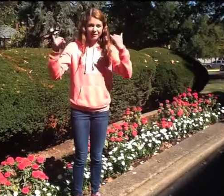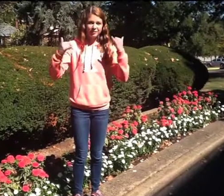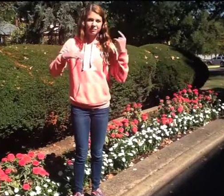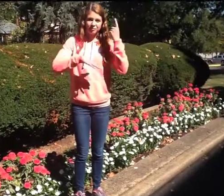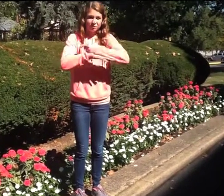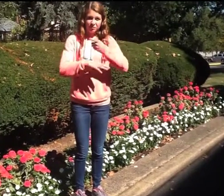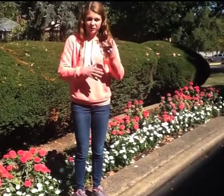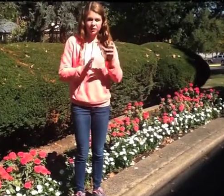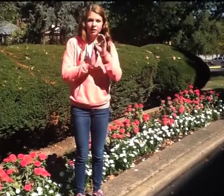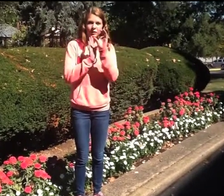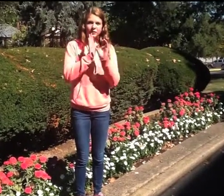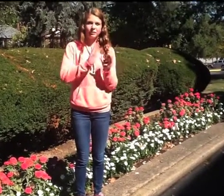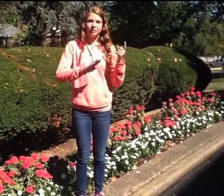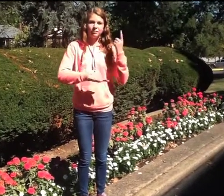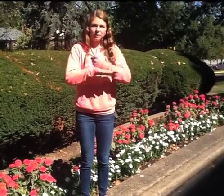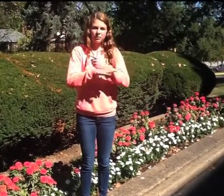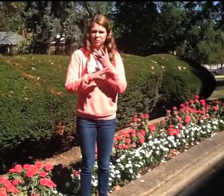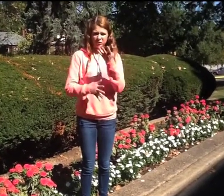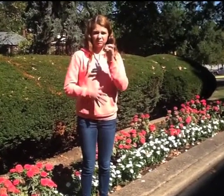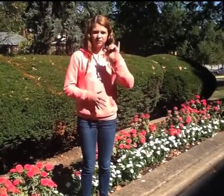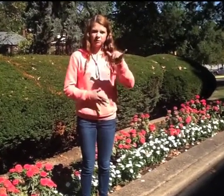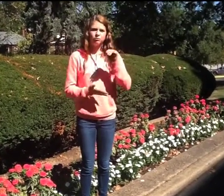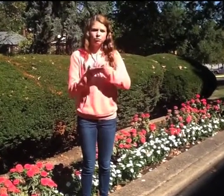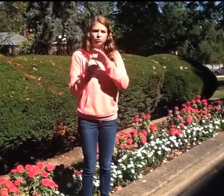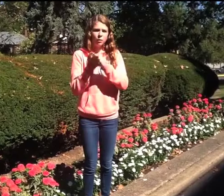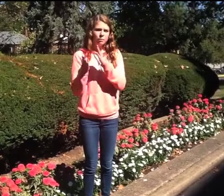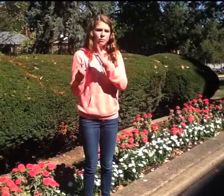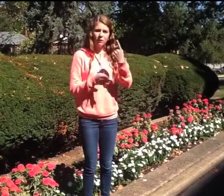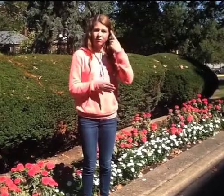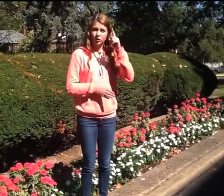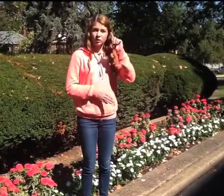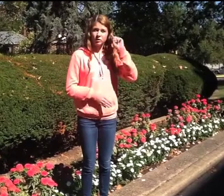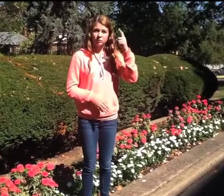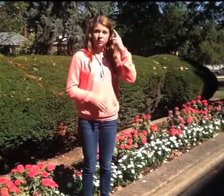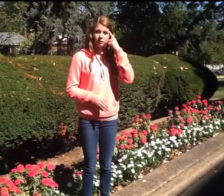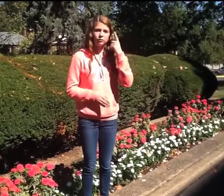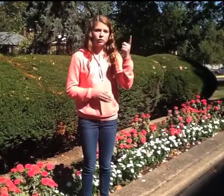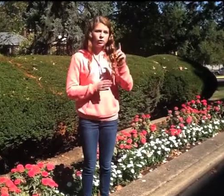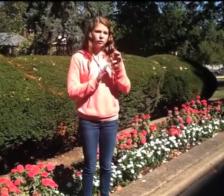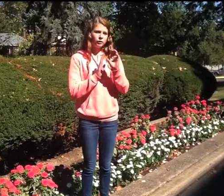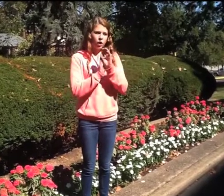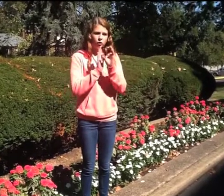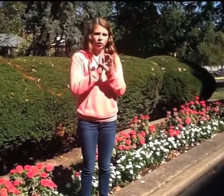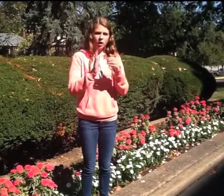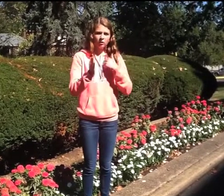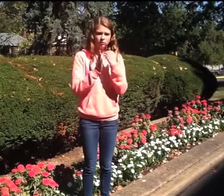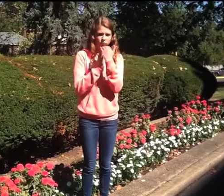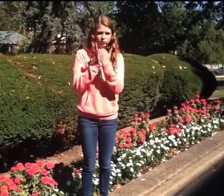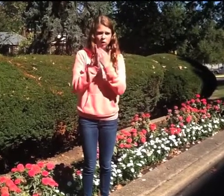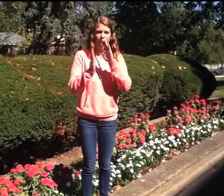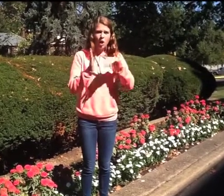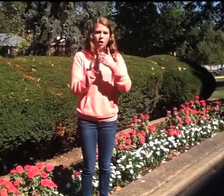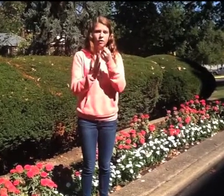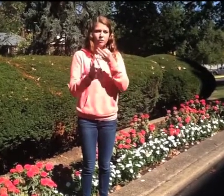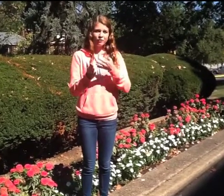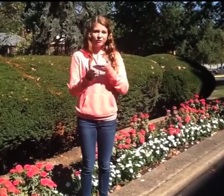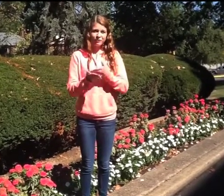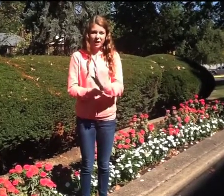Good morning. Today is Constitution Day. Constitution Day commemorates the formation and signing of the U.S. Constitution by 39 brave